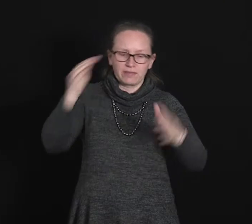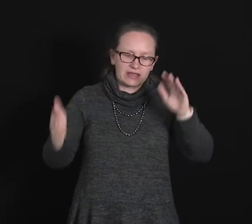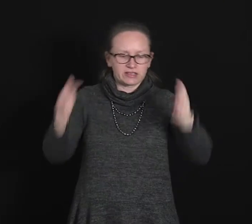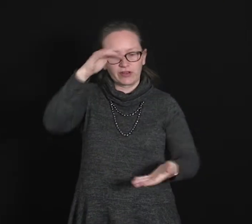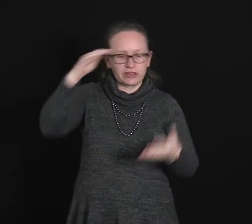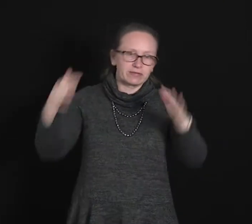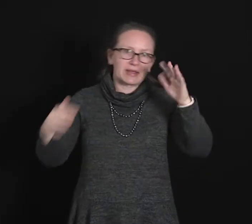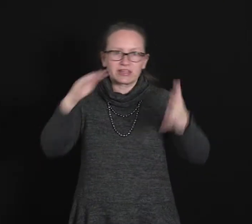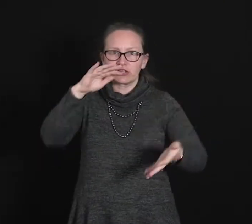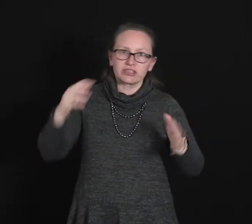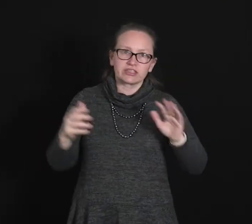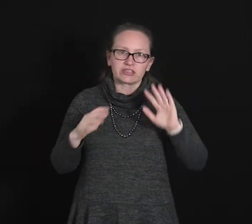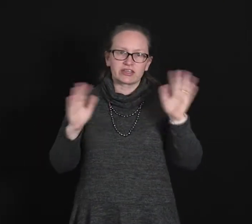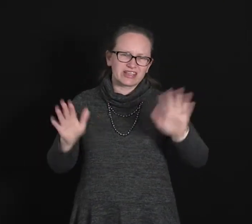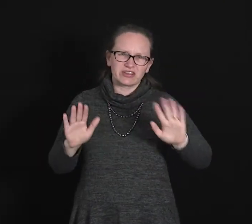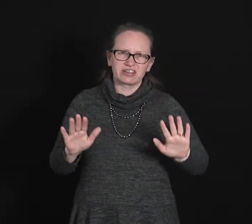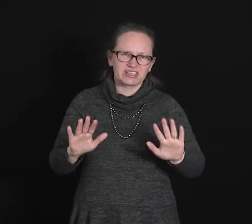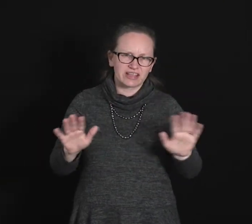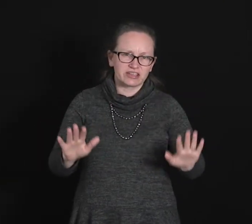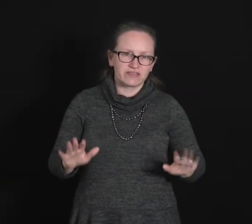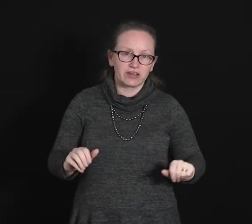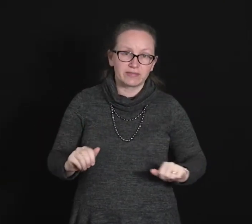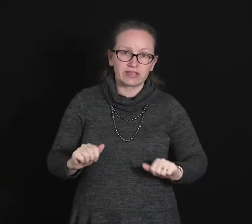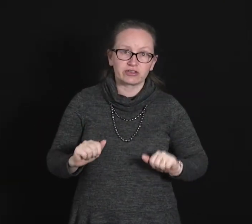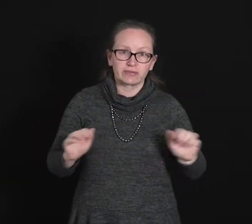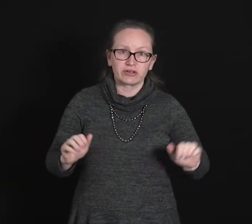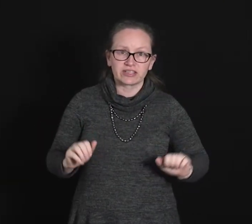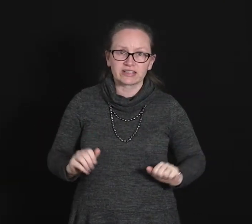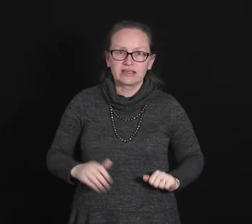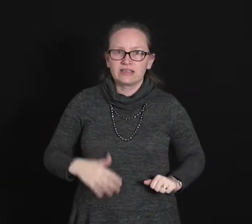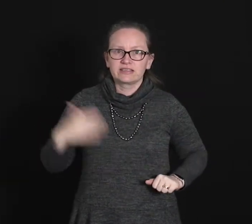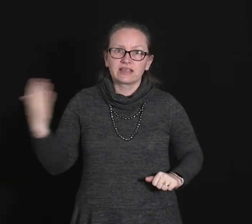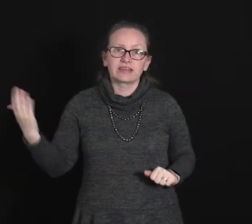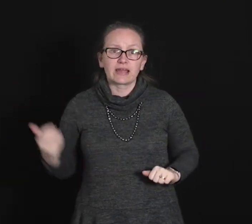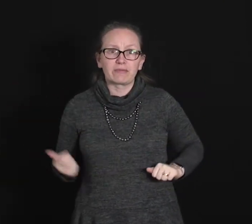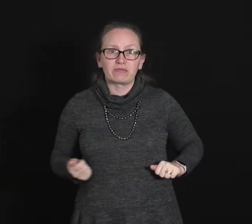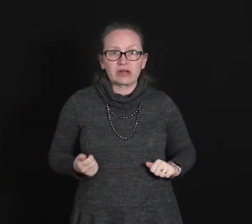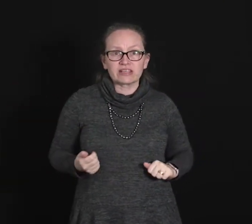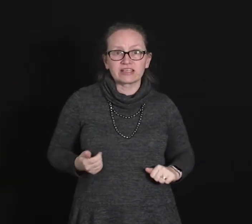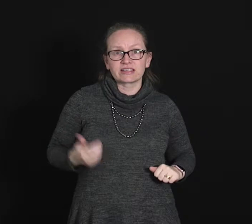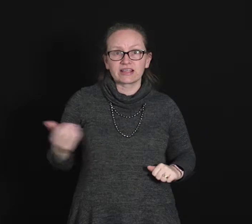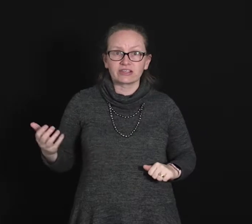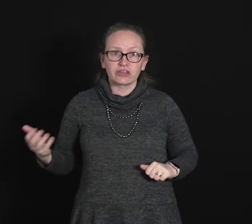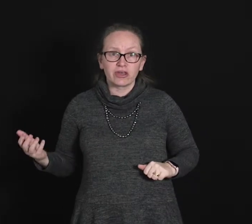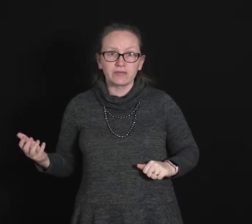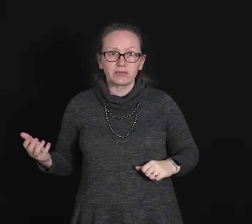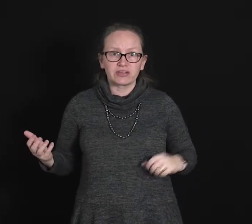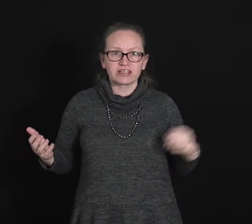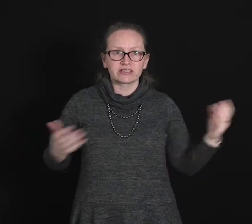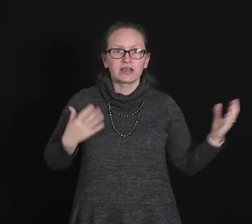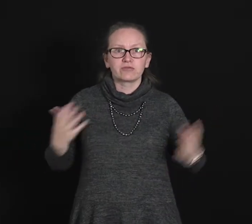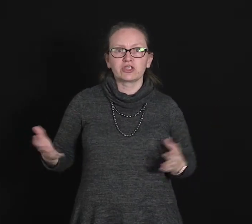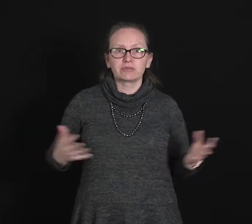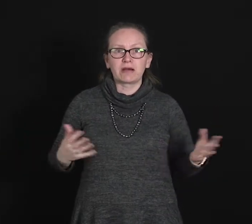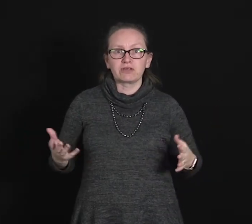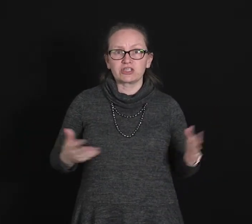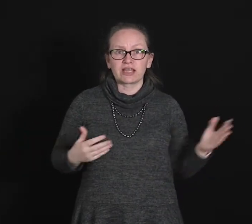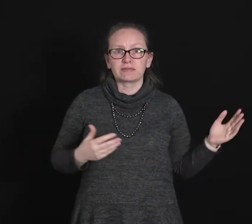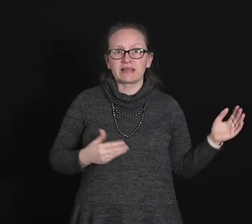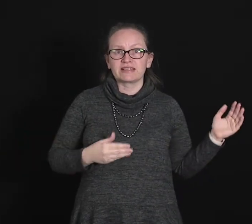but its volume remains constant. So that's known as an isovolumetric process. Another type of process is an isothermal process, which is one which takes place